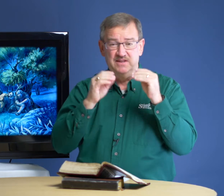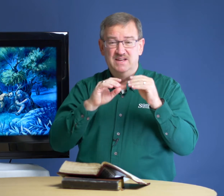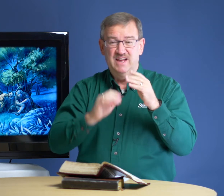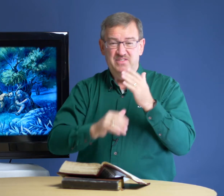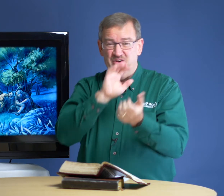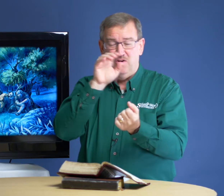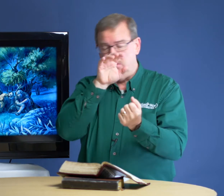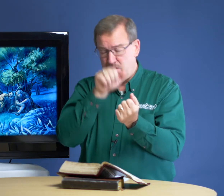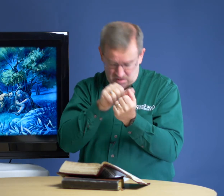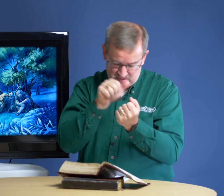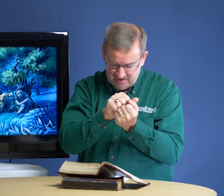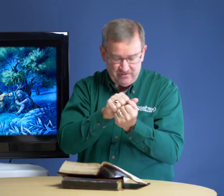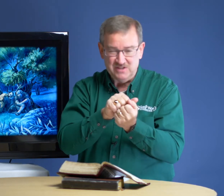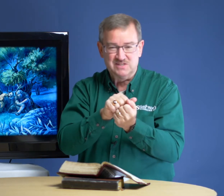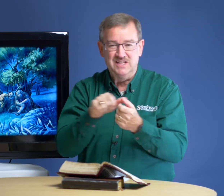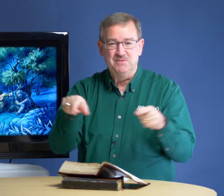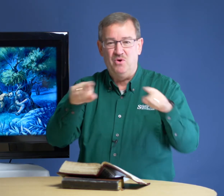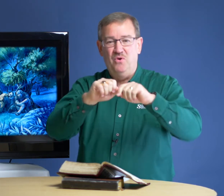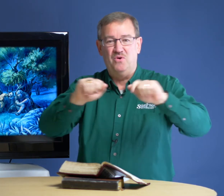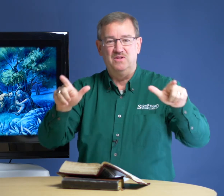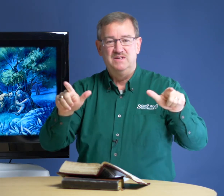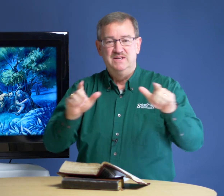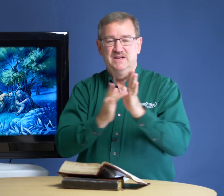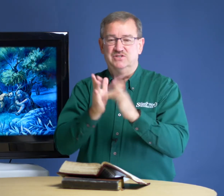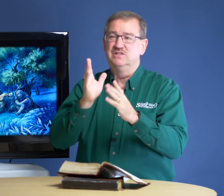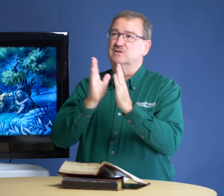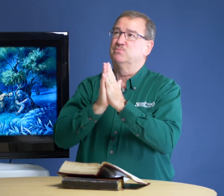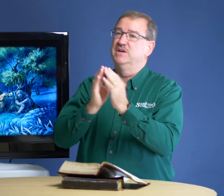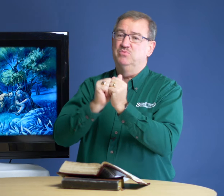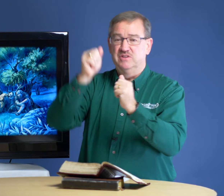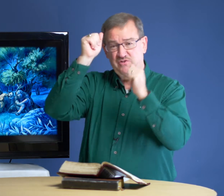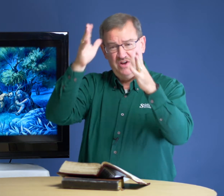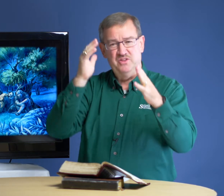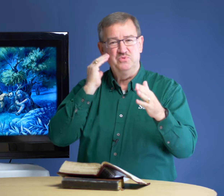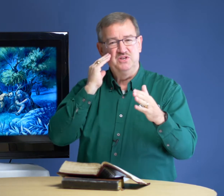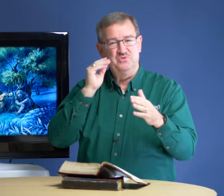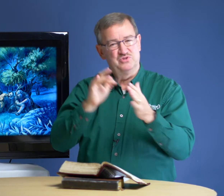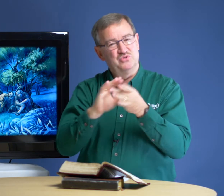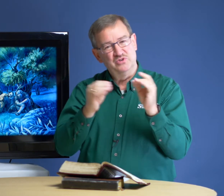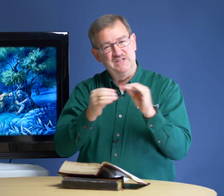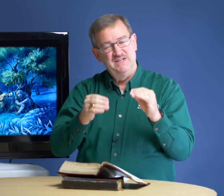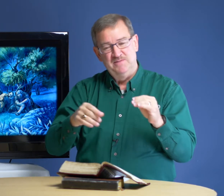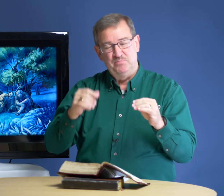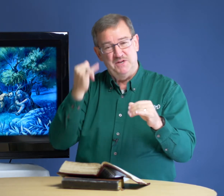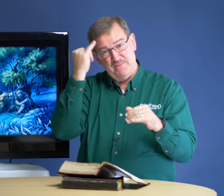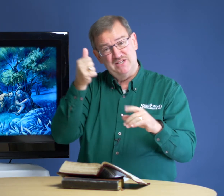they all, they fell asleep all. And Jesus prayed with his father. We know the story. But imagine